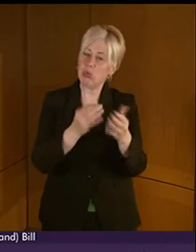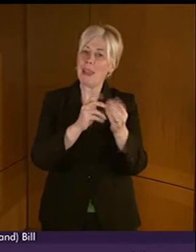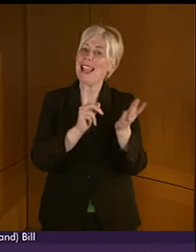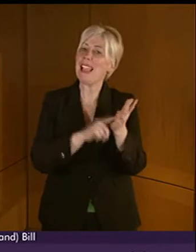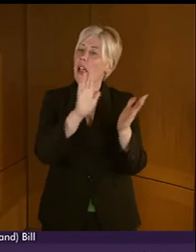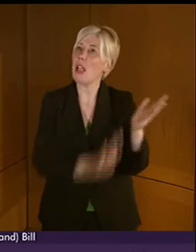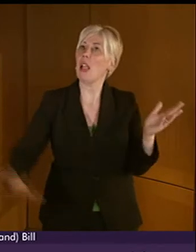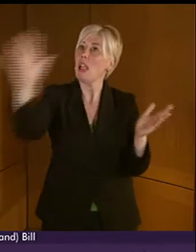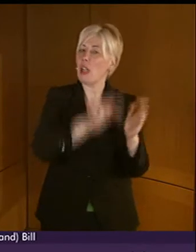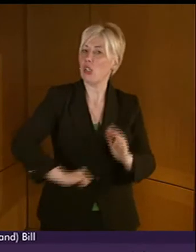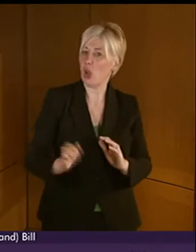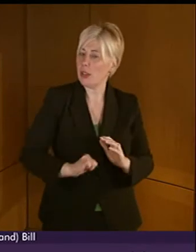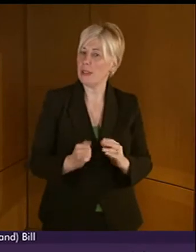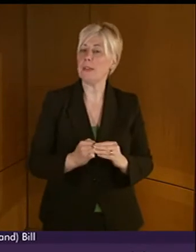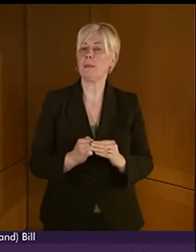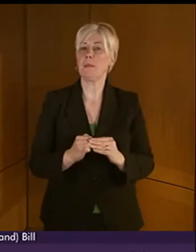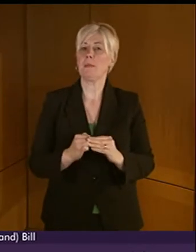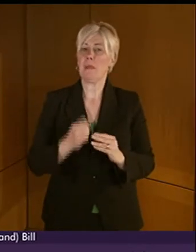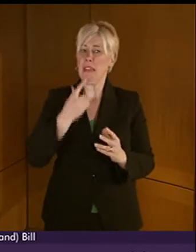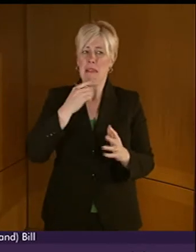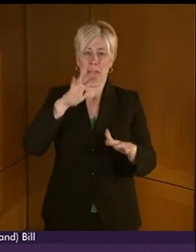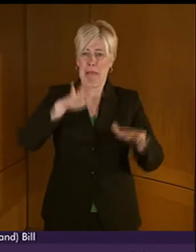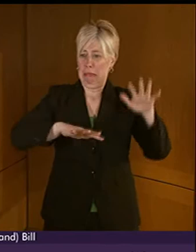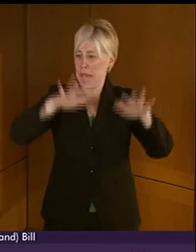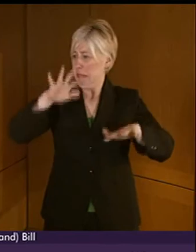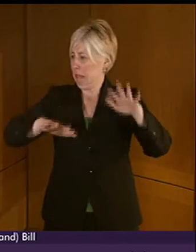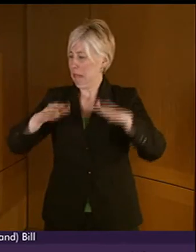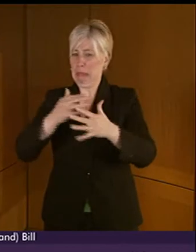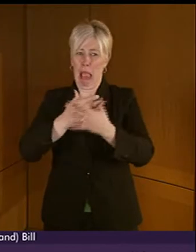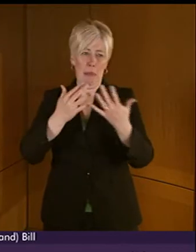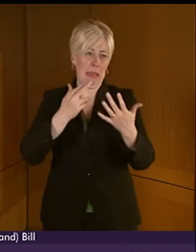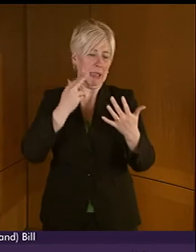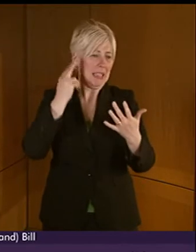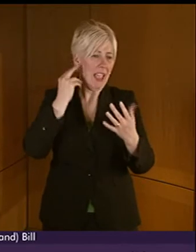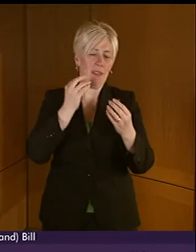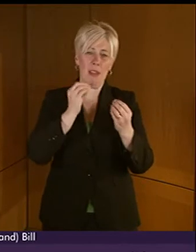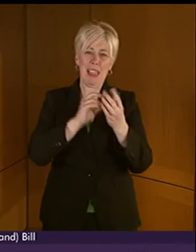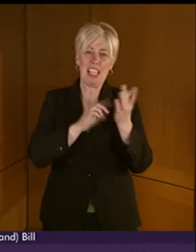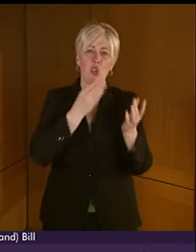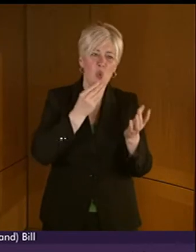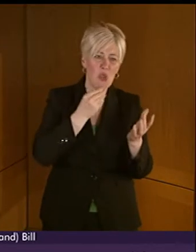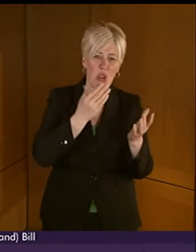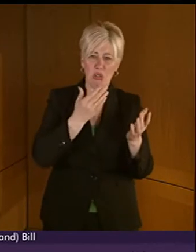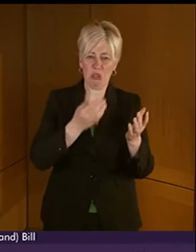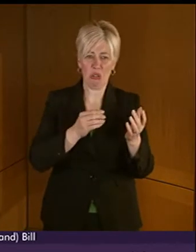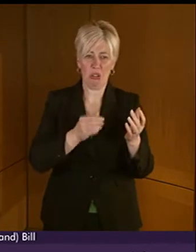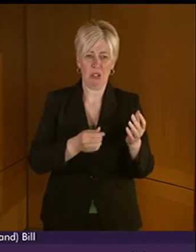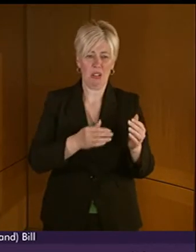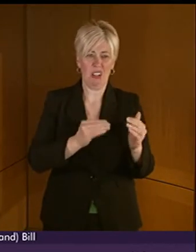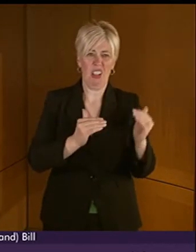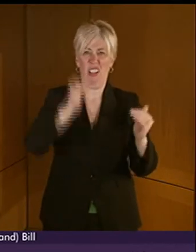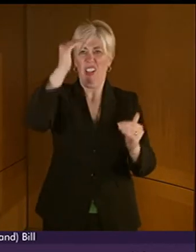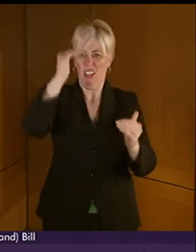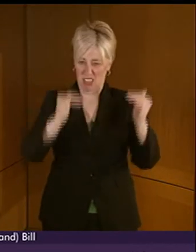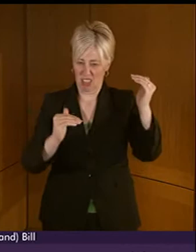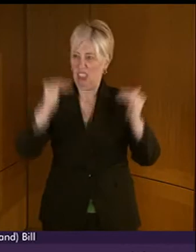And as we've heard, there are many estimations about the number of BSL speakers we have in Scotland, some as low as 6,000, but some higher